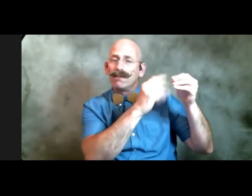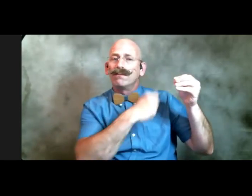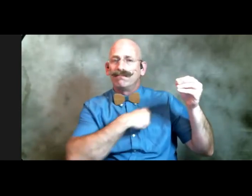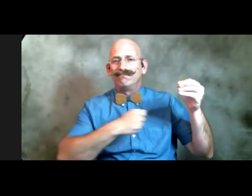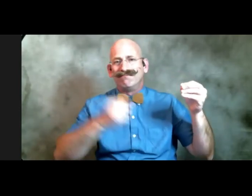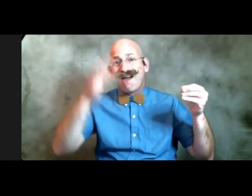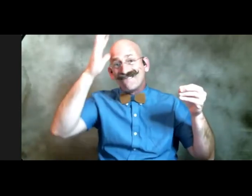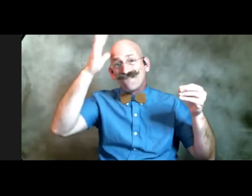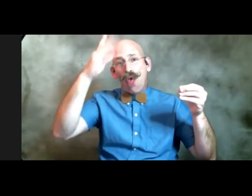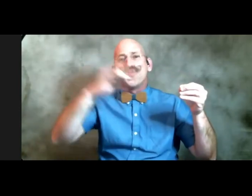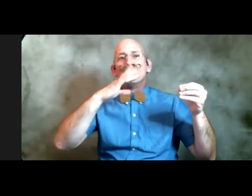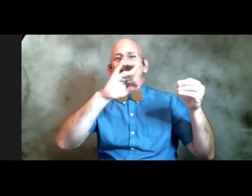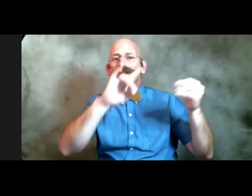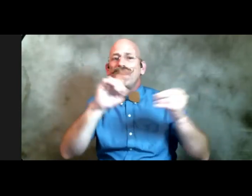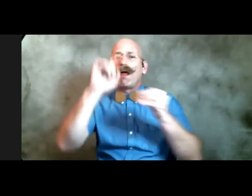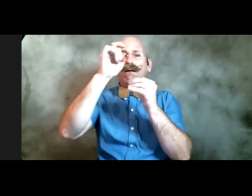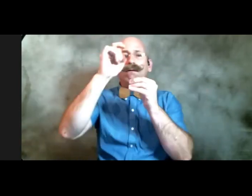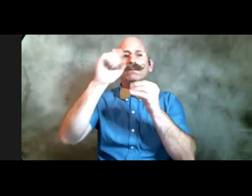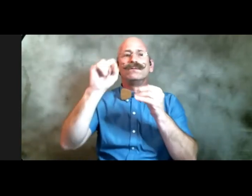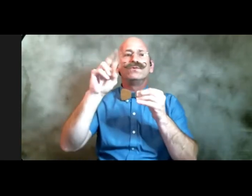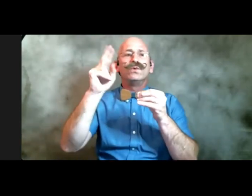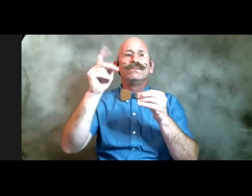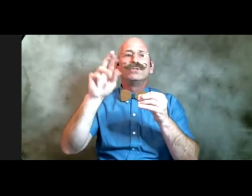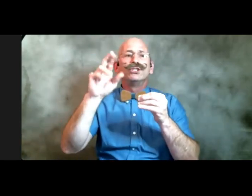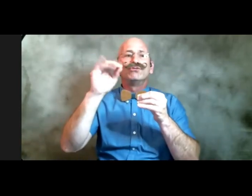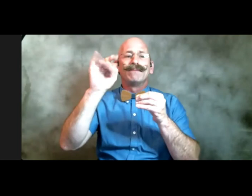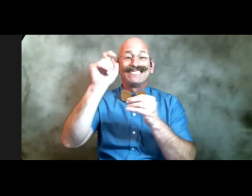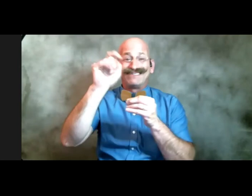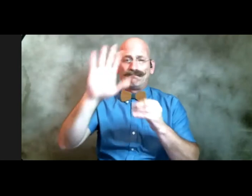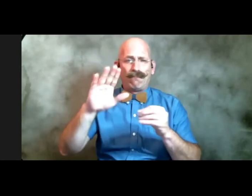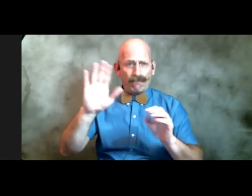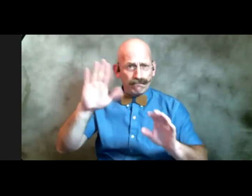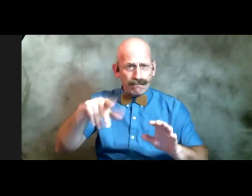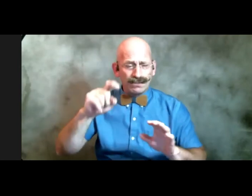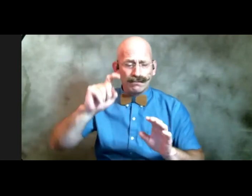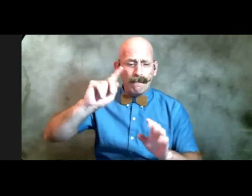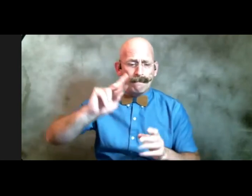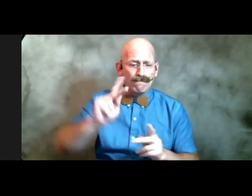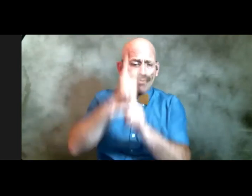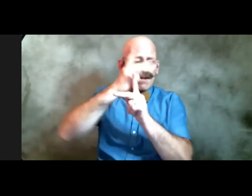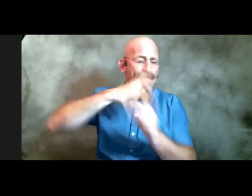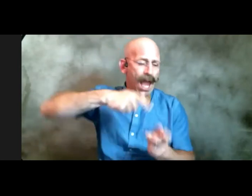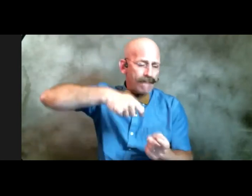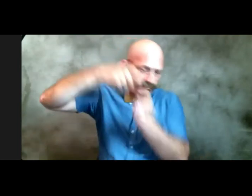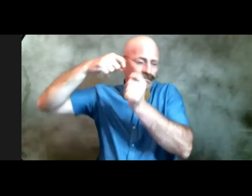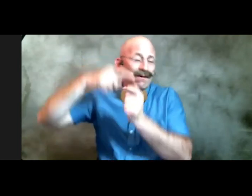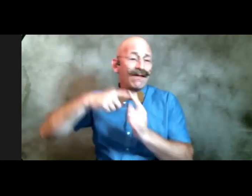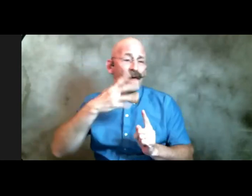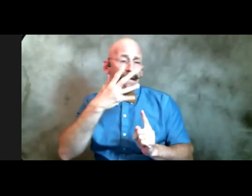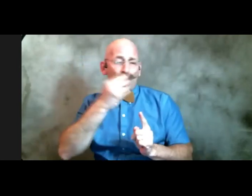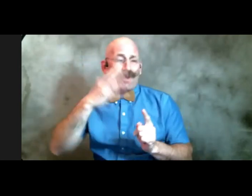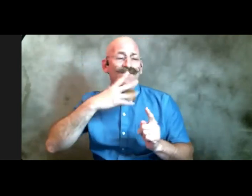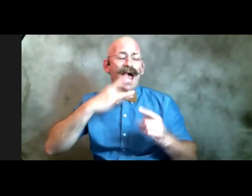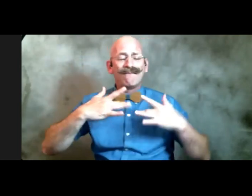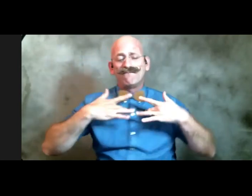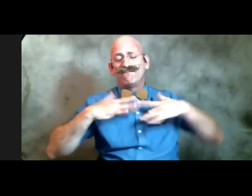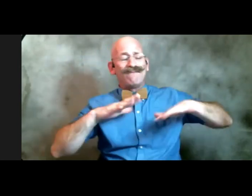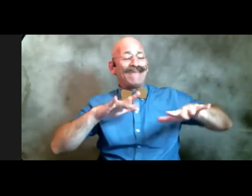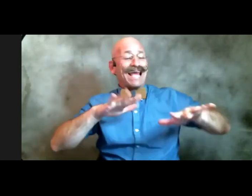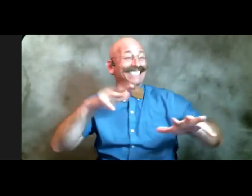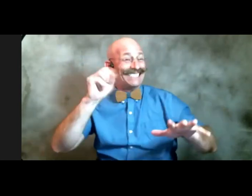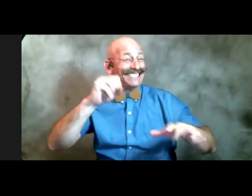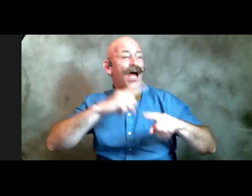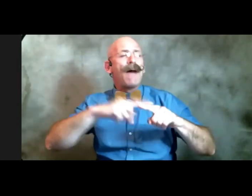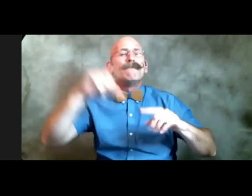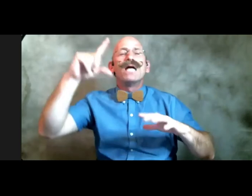the superscript a necessary multiplier of the numerals beauty and vivacity but smaller